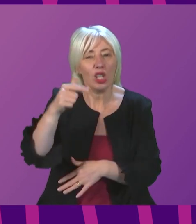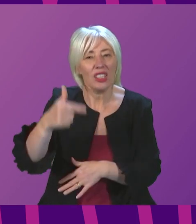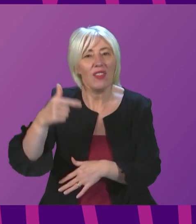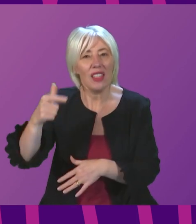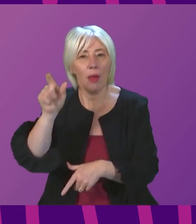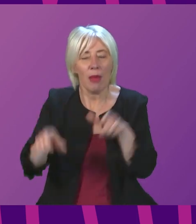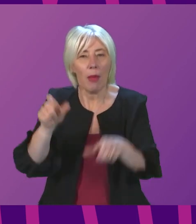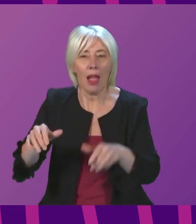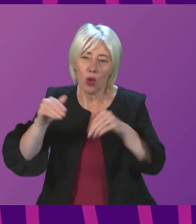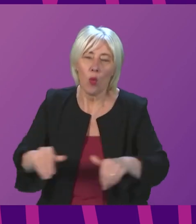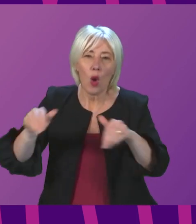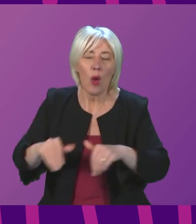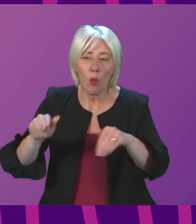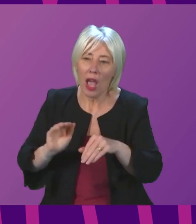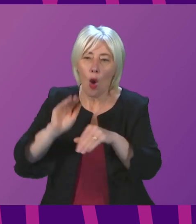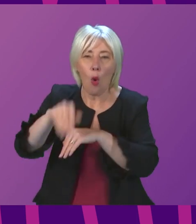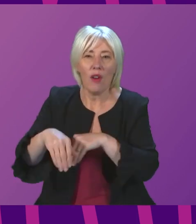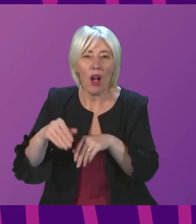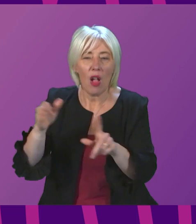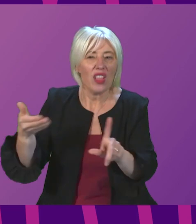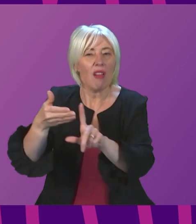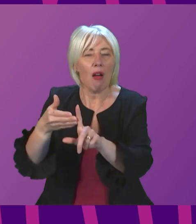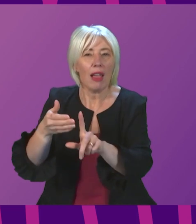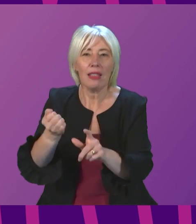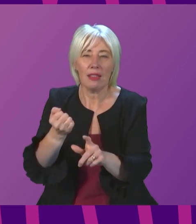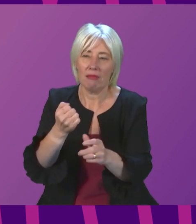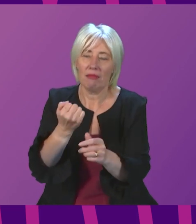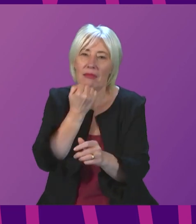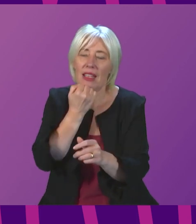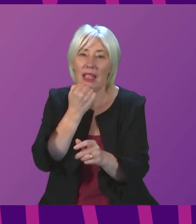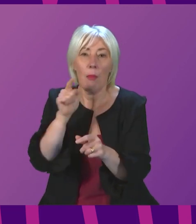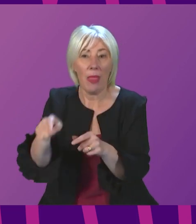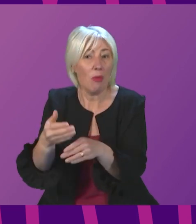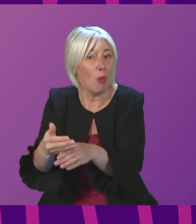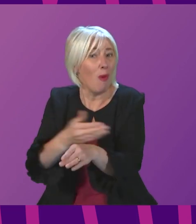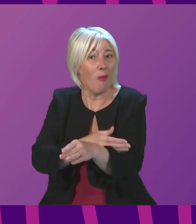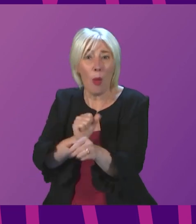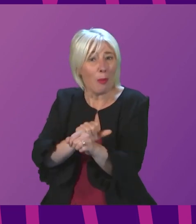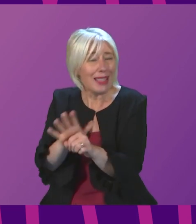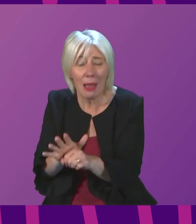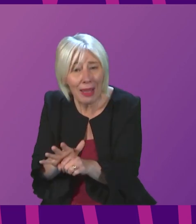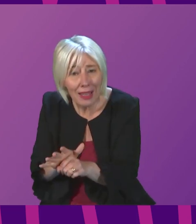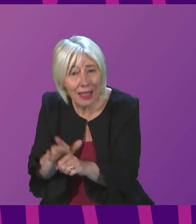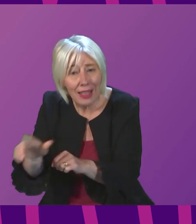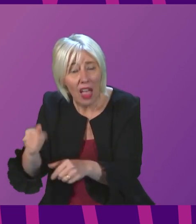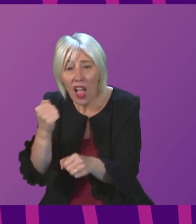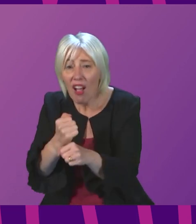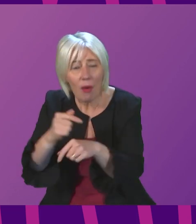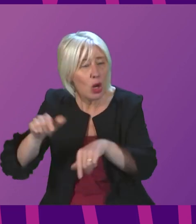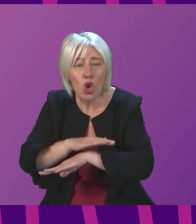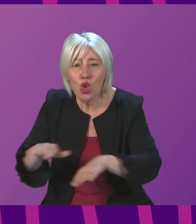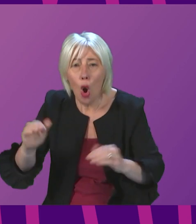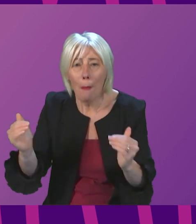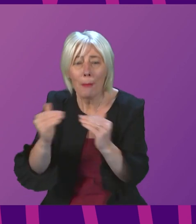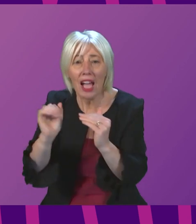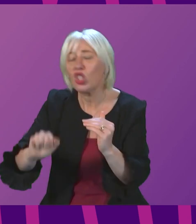waited longer than the government's own target. But this is a problem that predates the pandemic. This government has not met its cancer treatment target